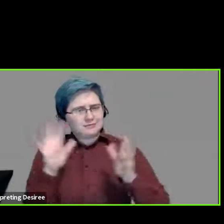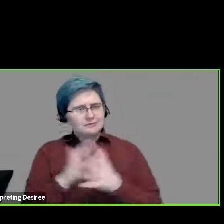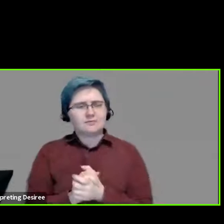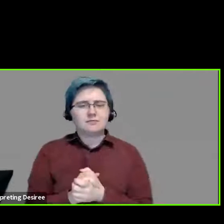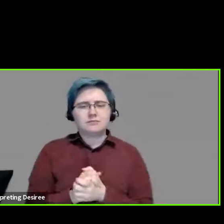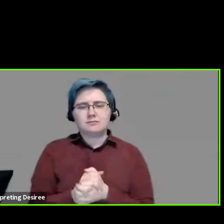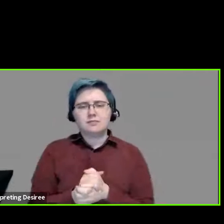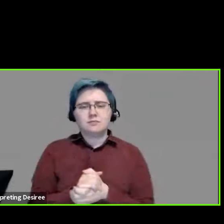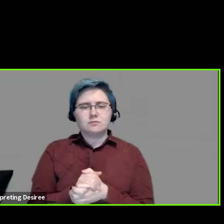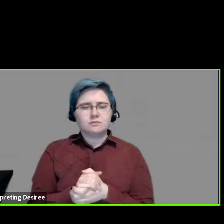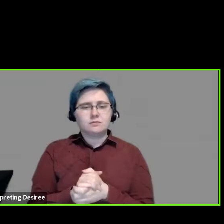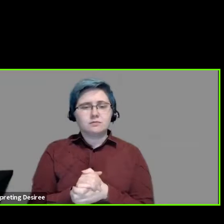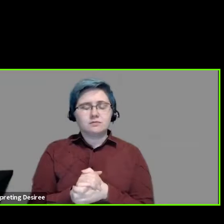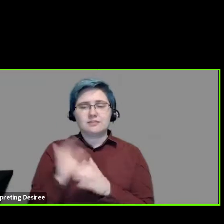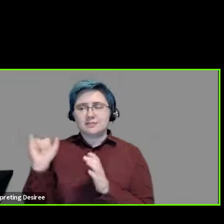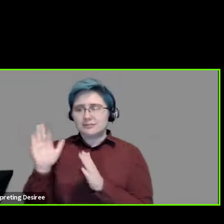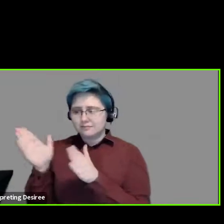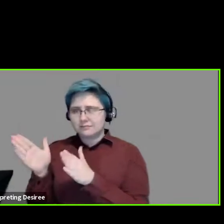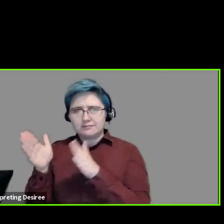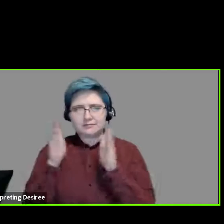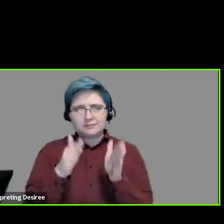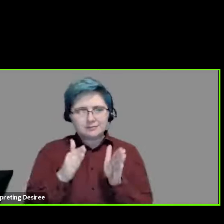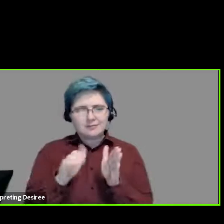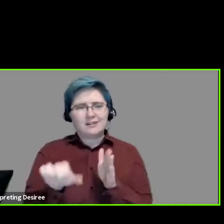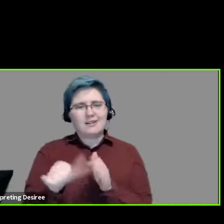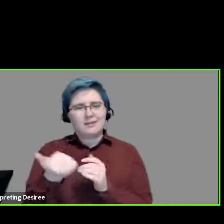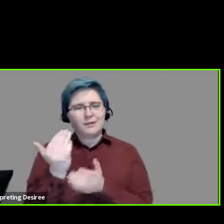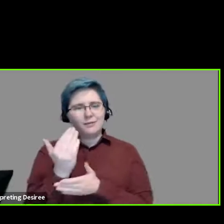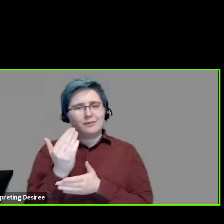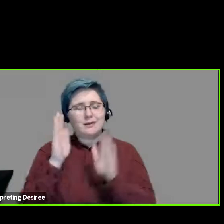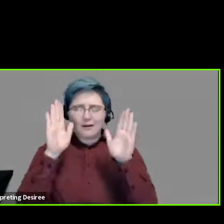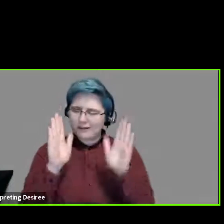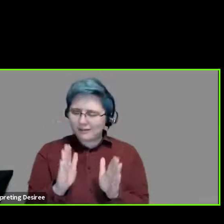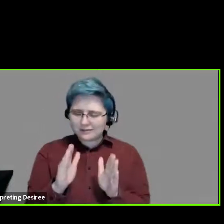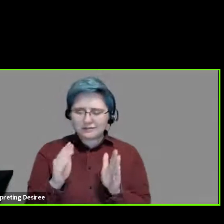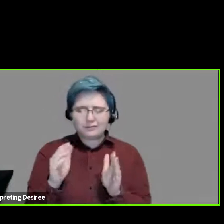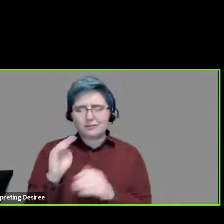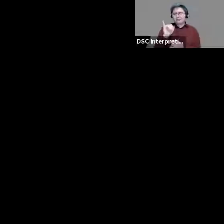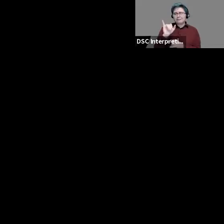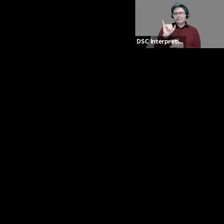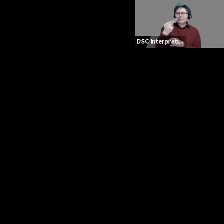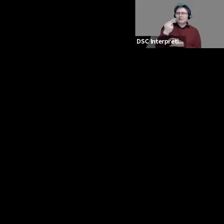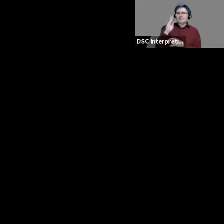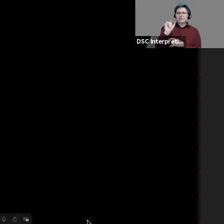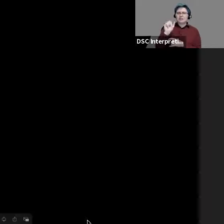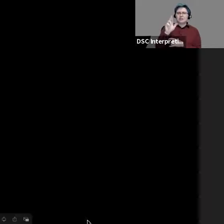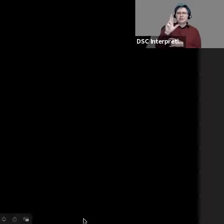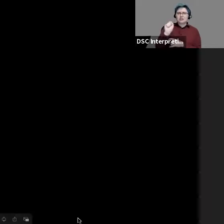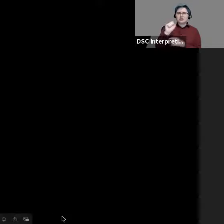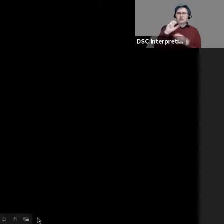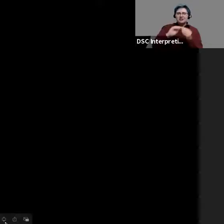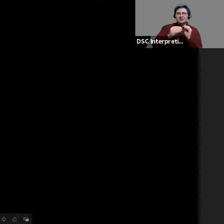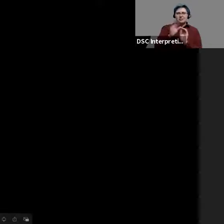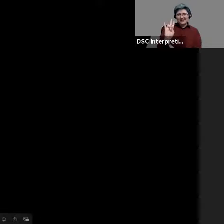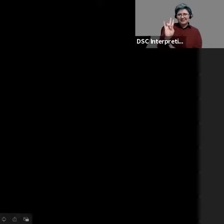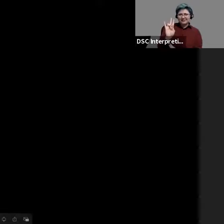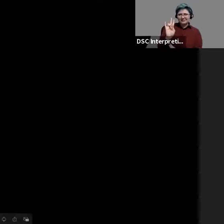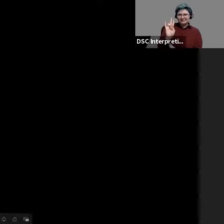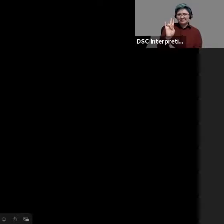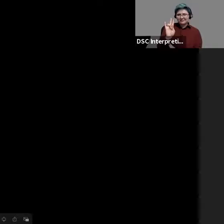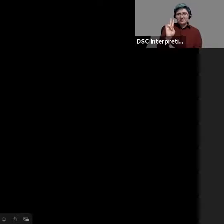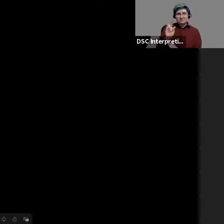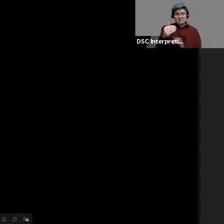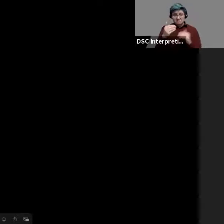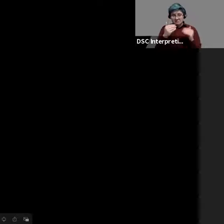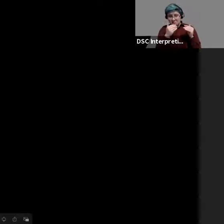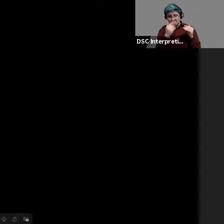So, it moves us into another great episode of Mythbusters. This is number seven. So, could you